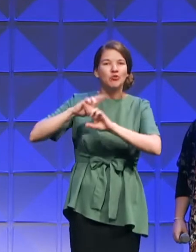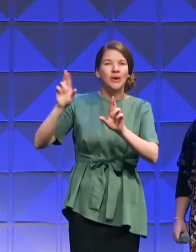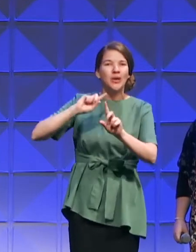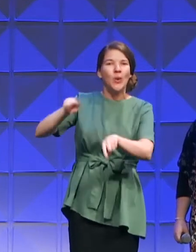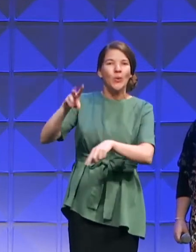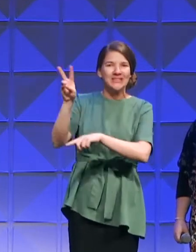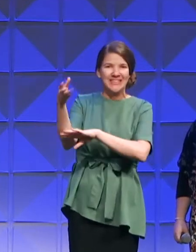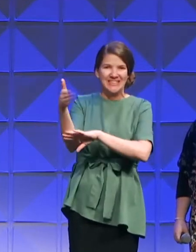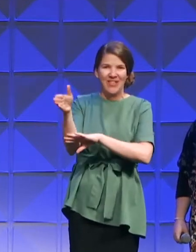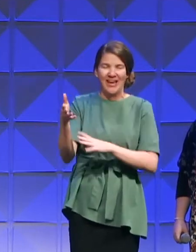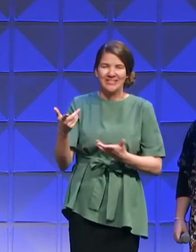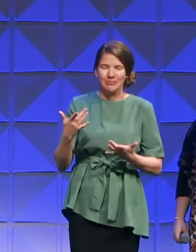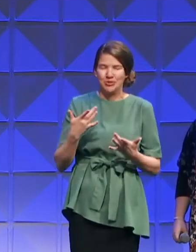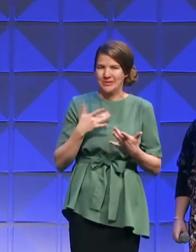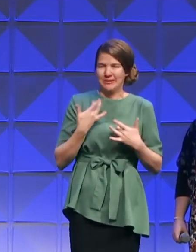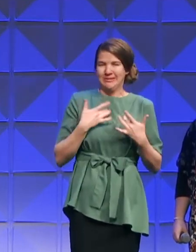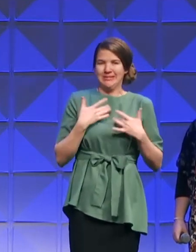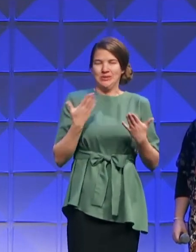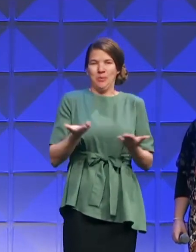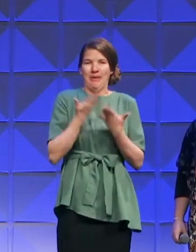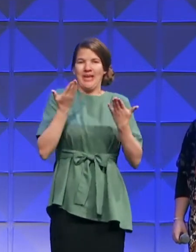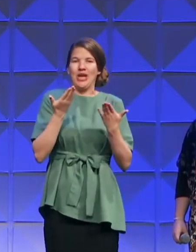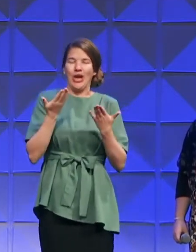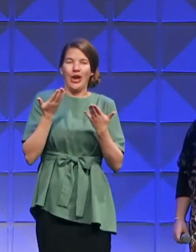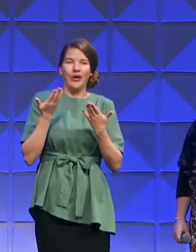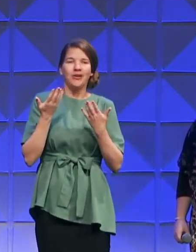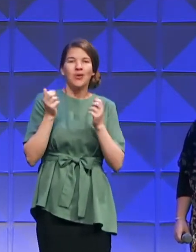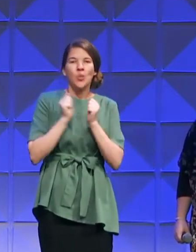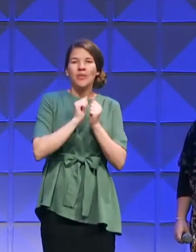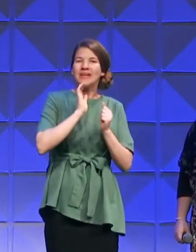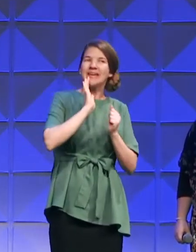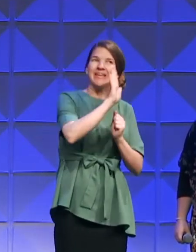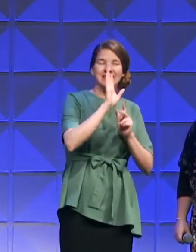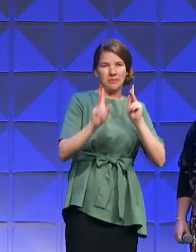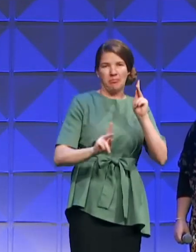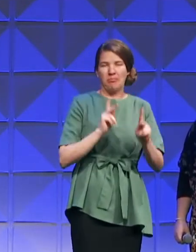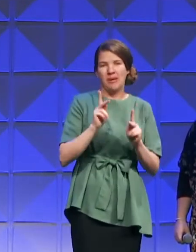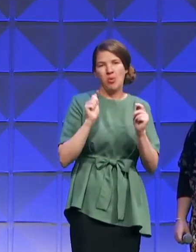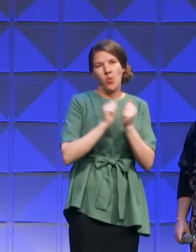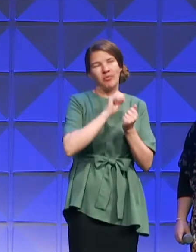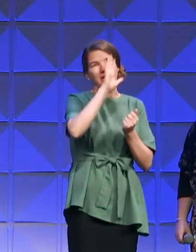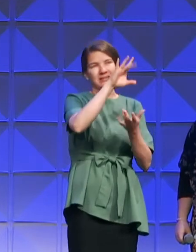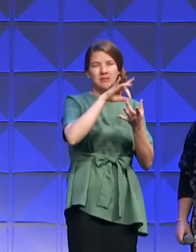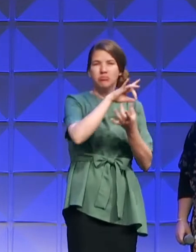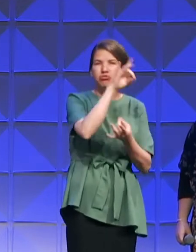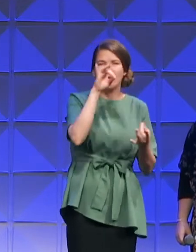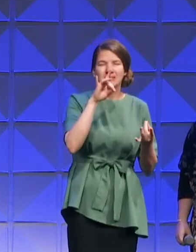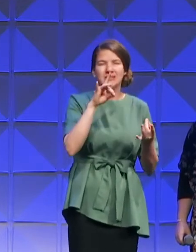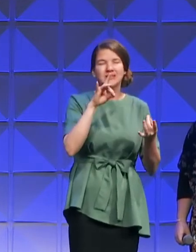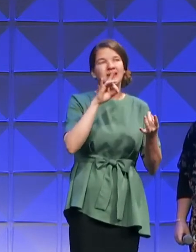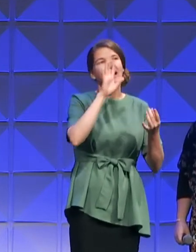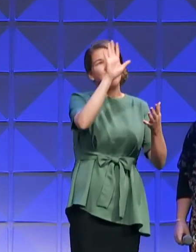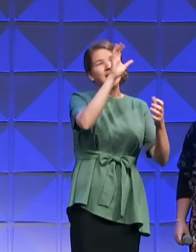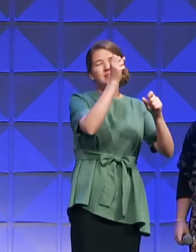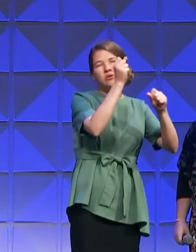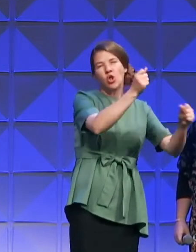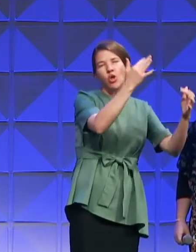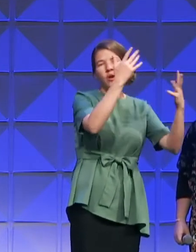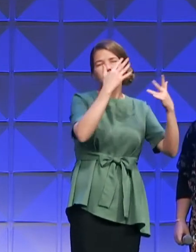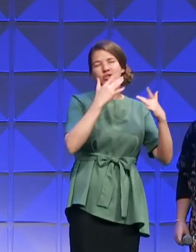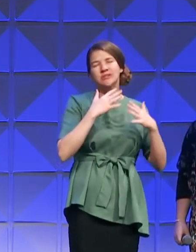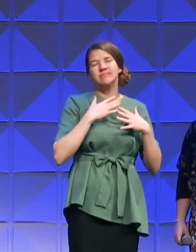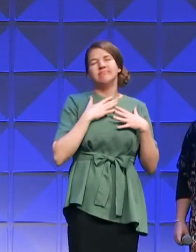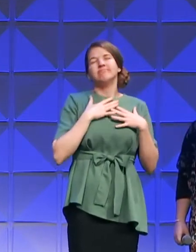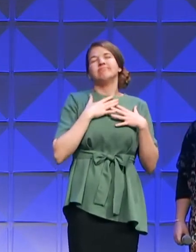I'm just anxious to be here, be with God's people and God's presence and bask in the glory of the Lord and worship Him,